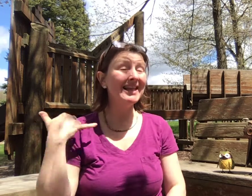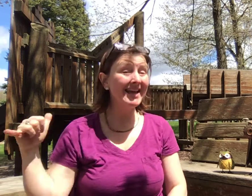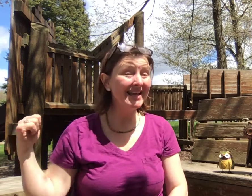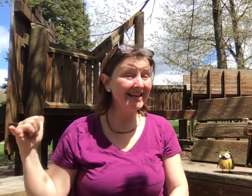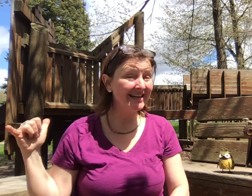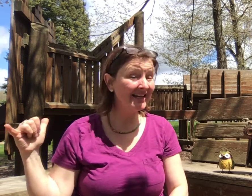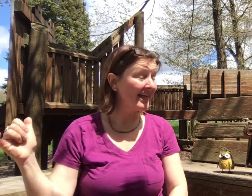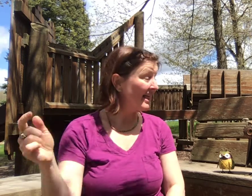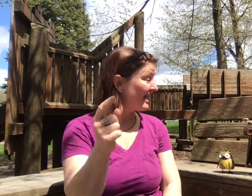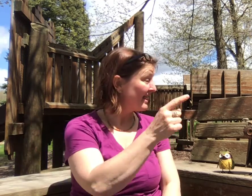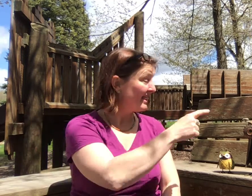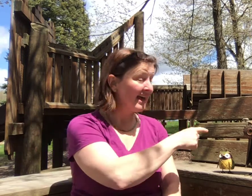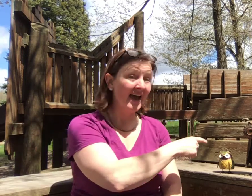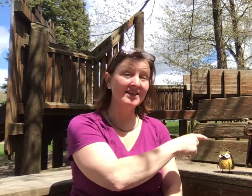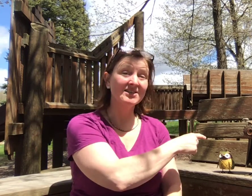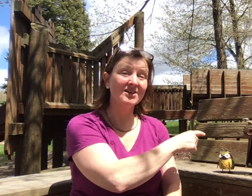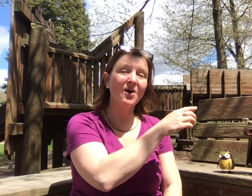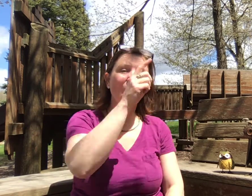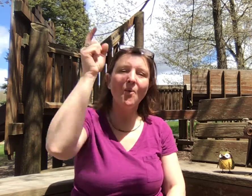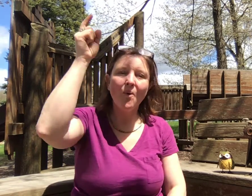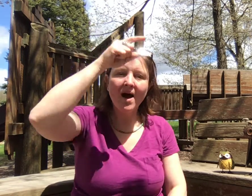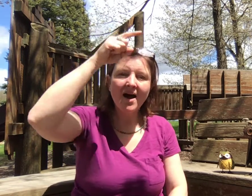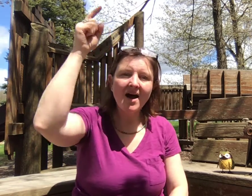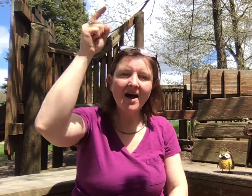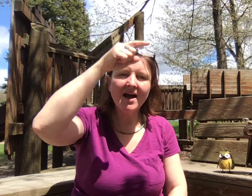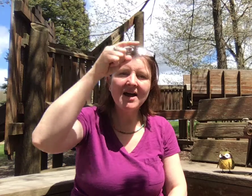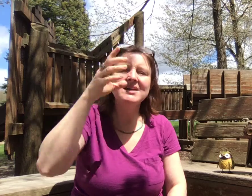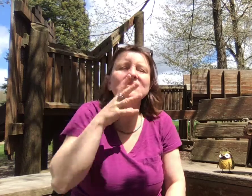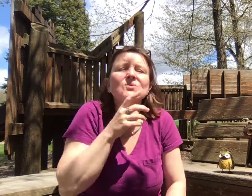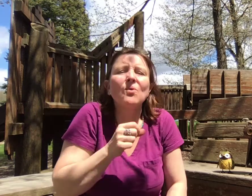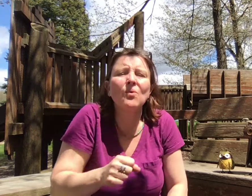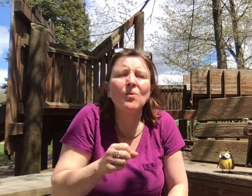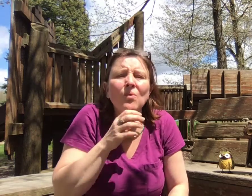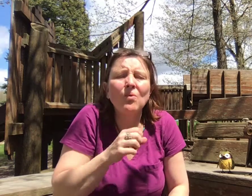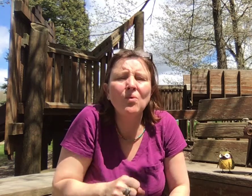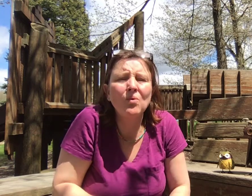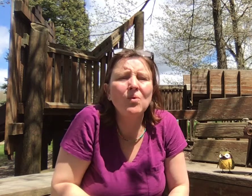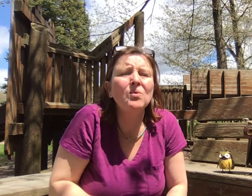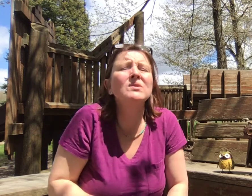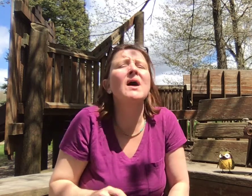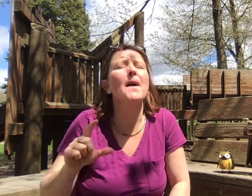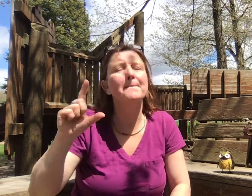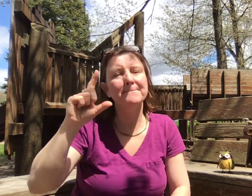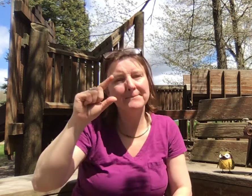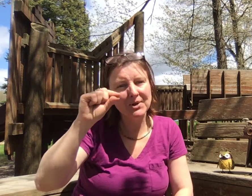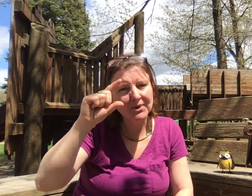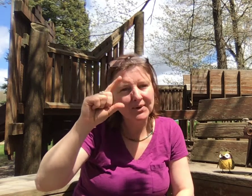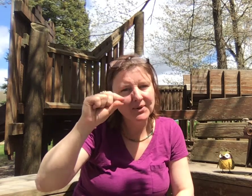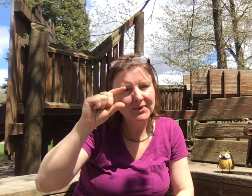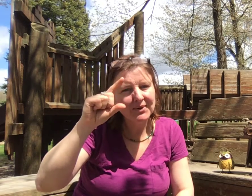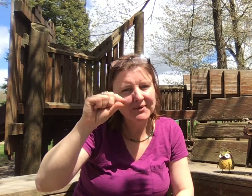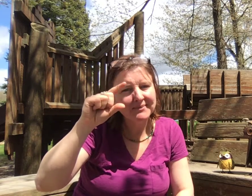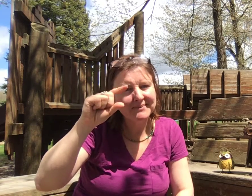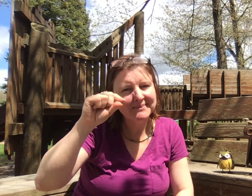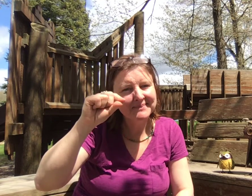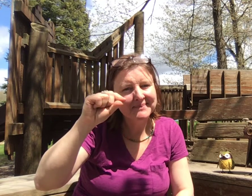the than she spoke.